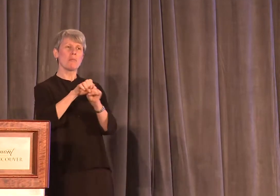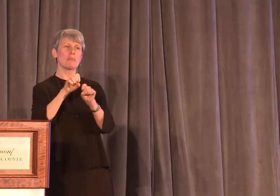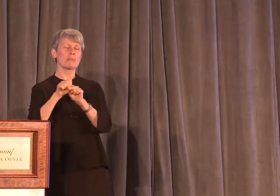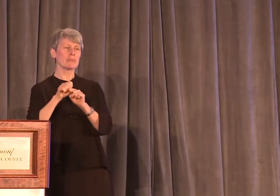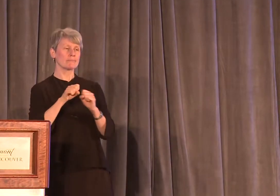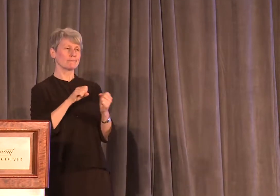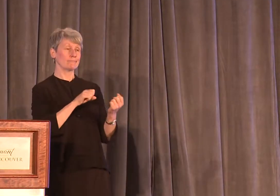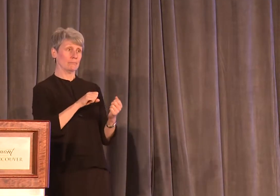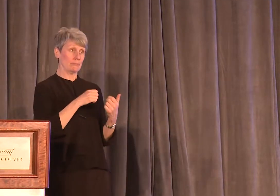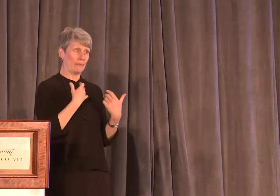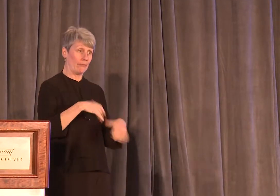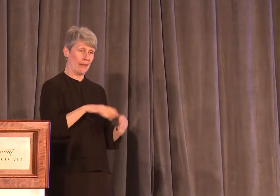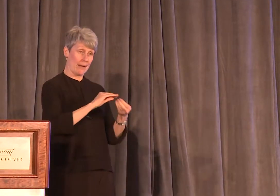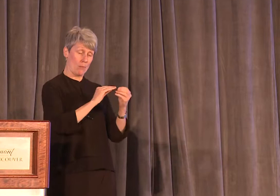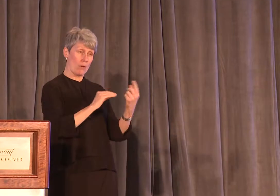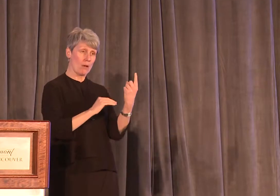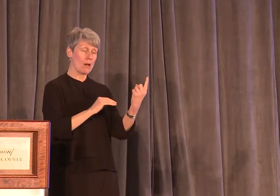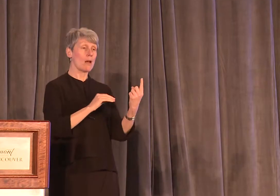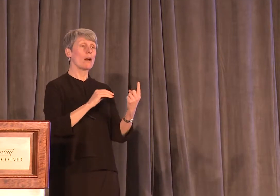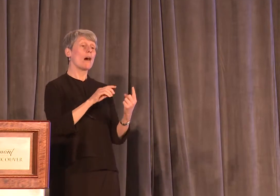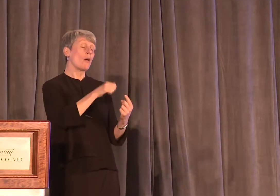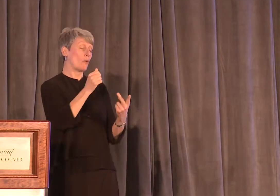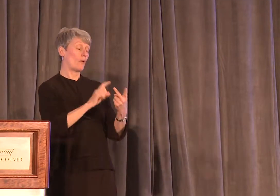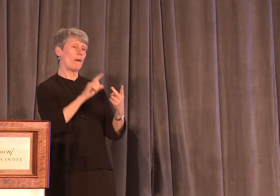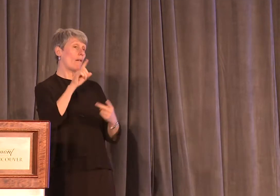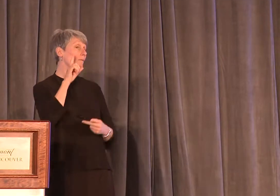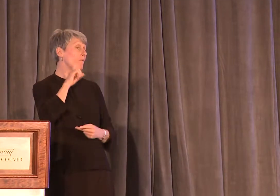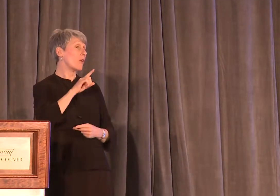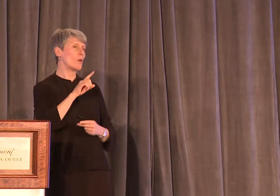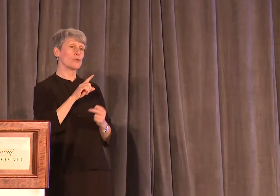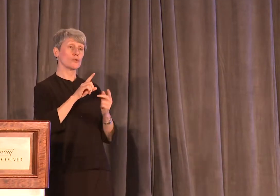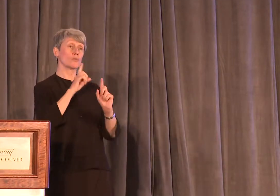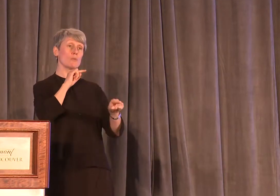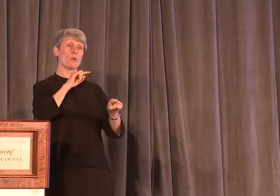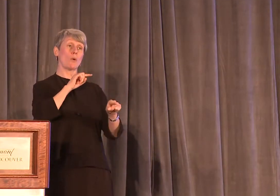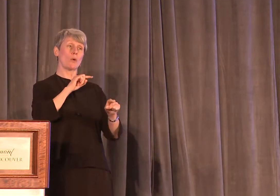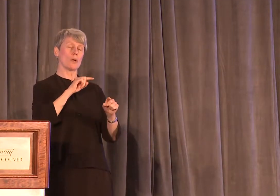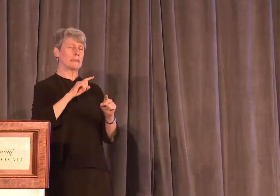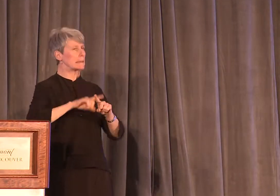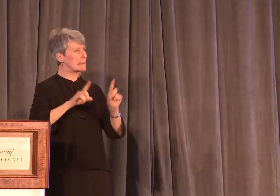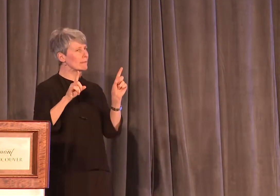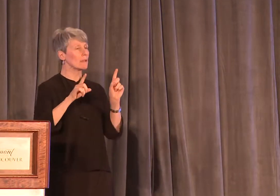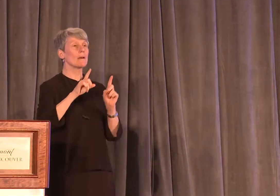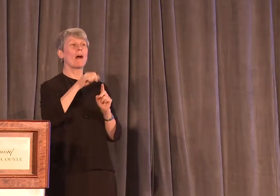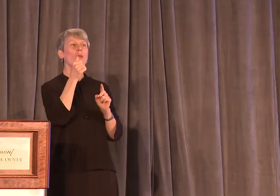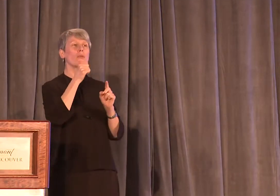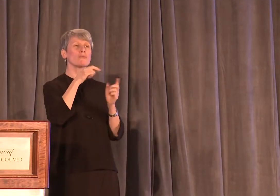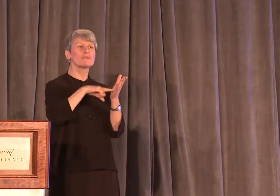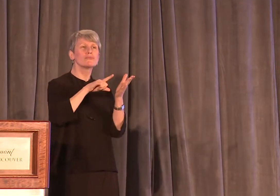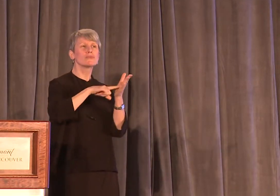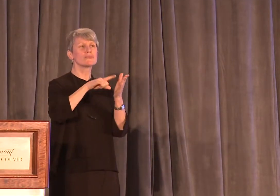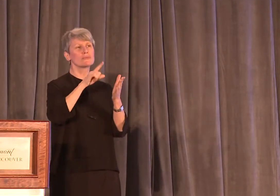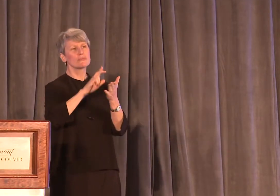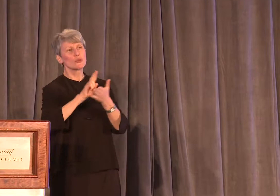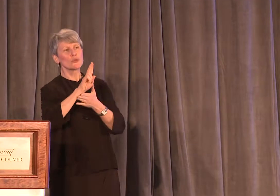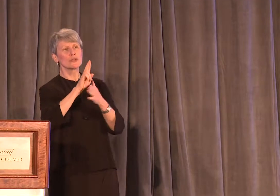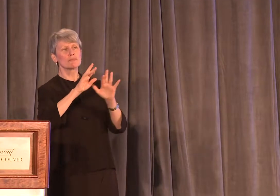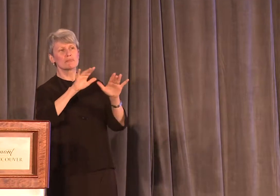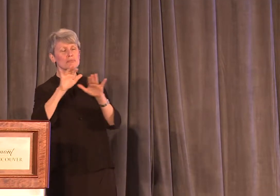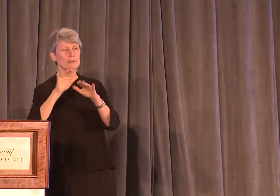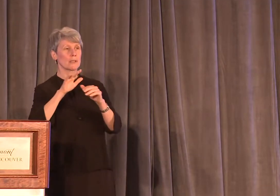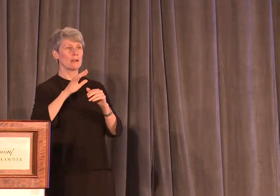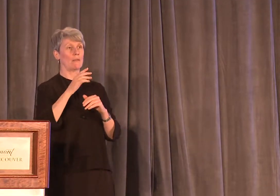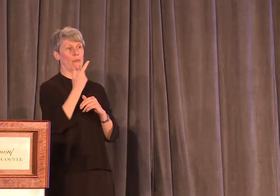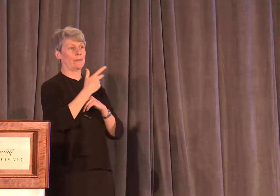higher than the actual false reporting rate, which important and scholarly studies on three different continents have